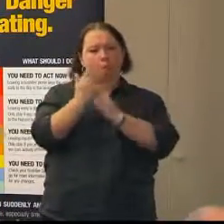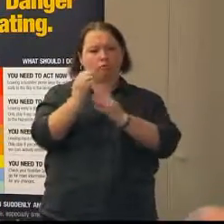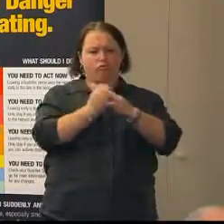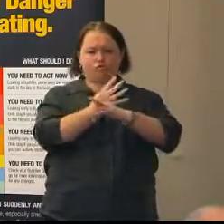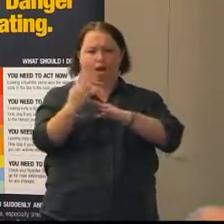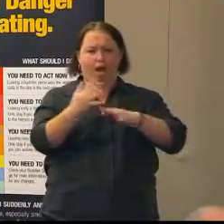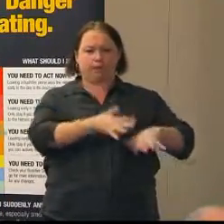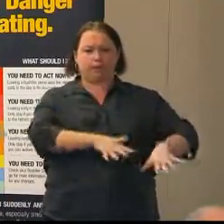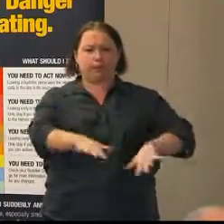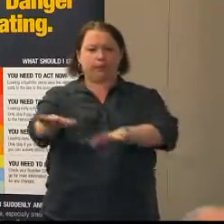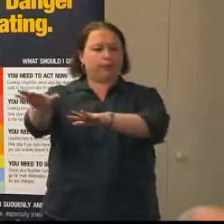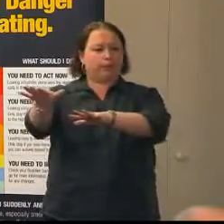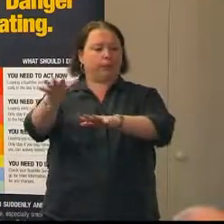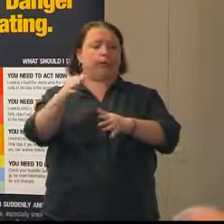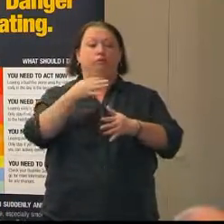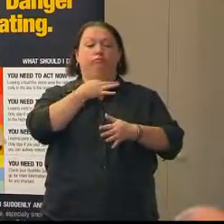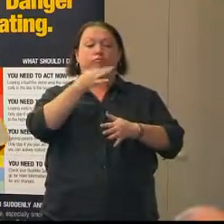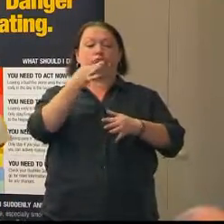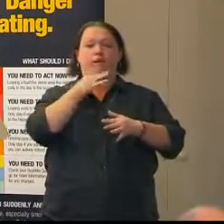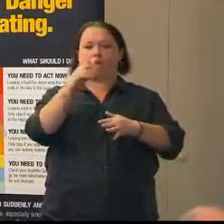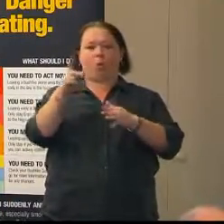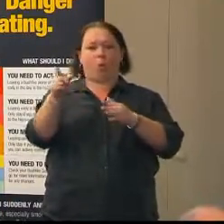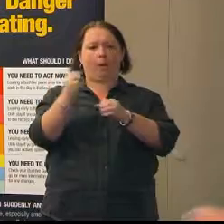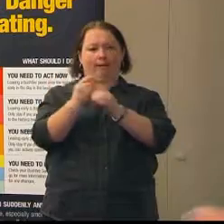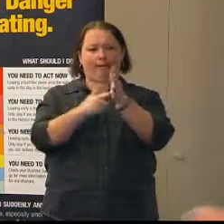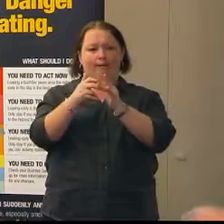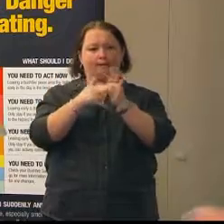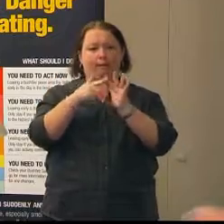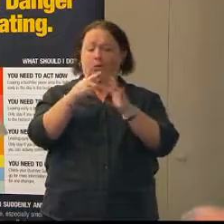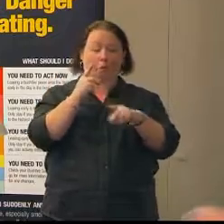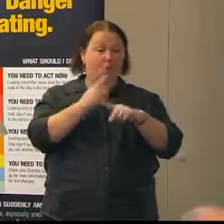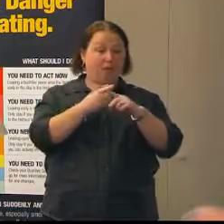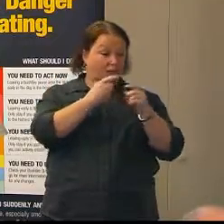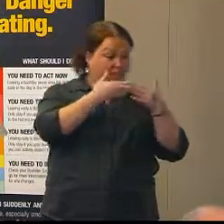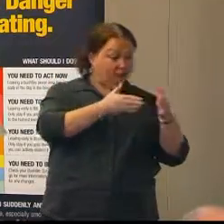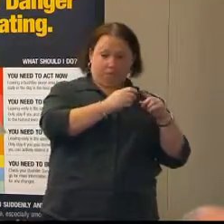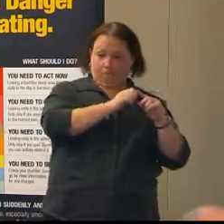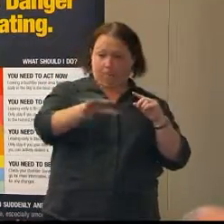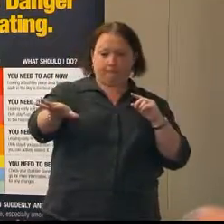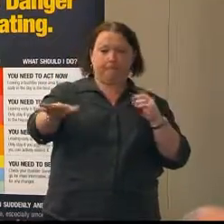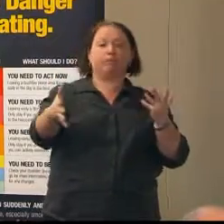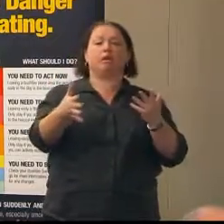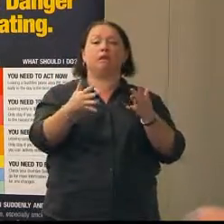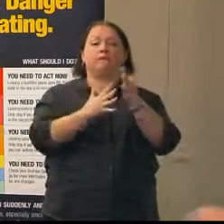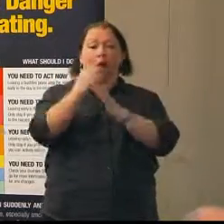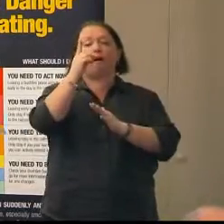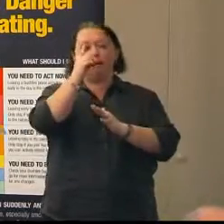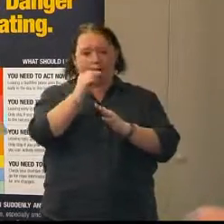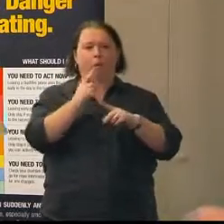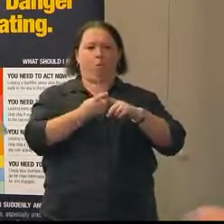threatened Gladstone very, very quickly, very soon after the fire started. So fires can move